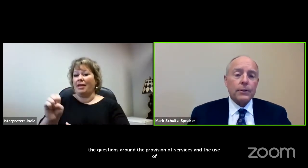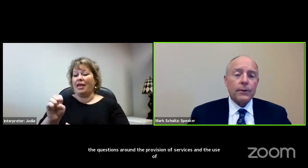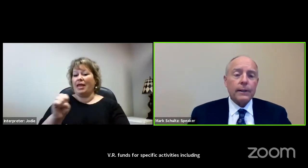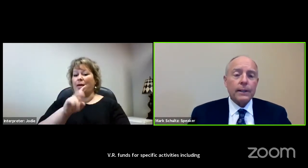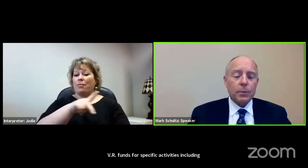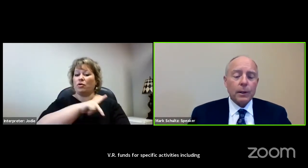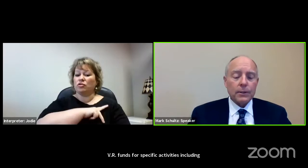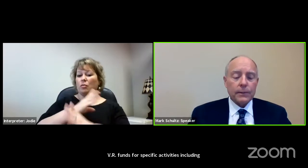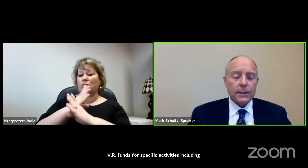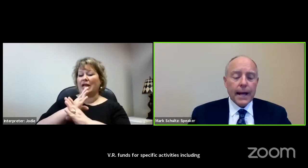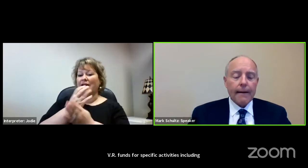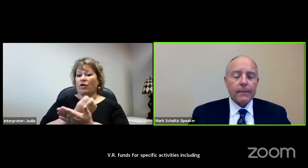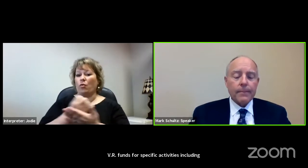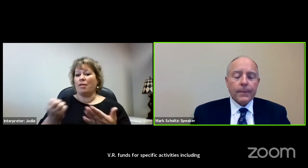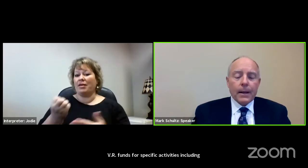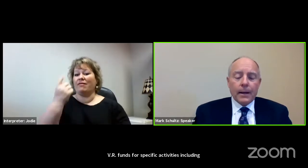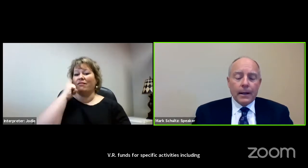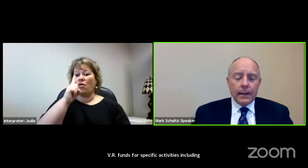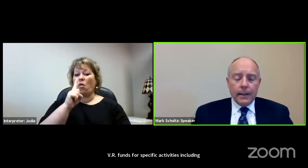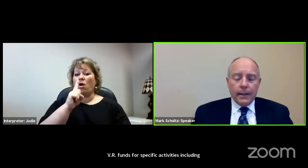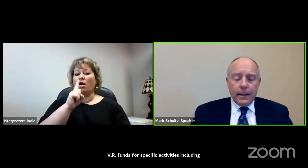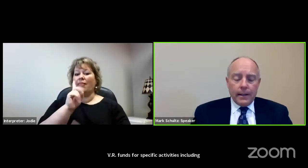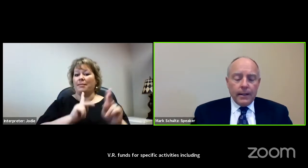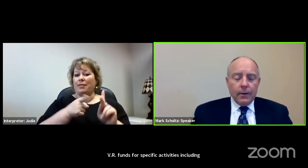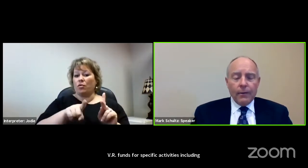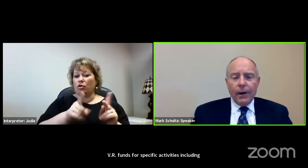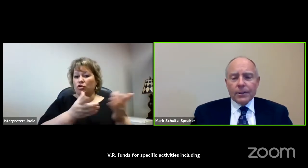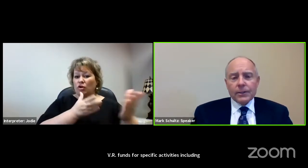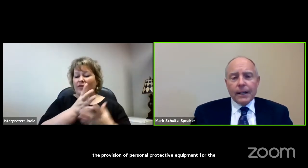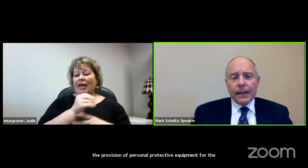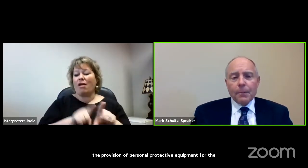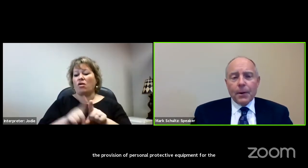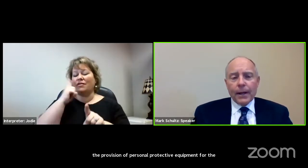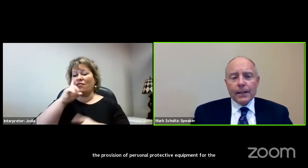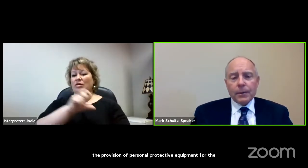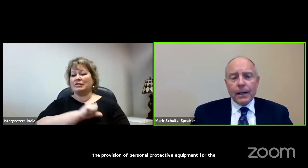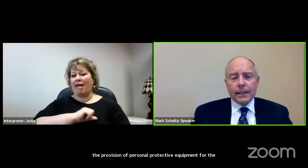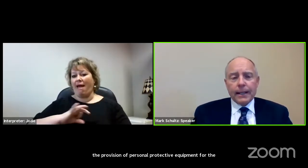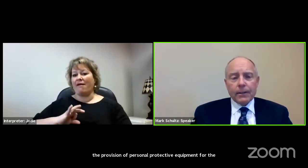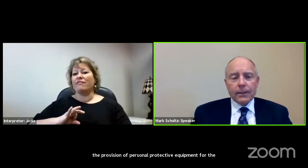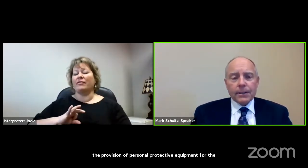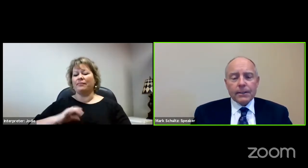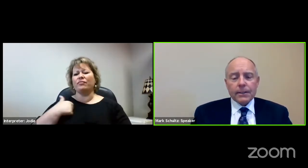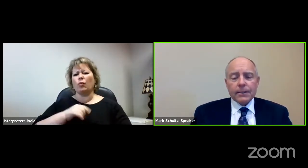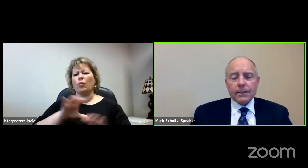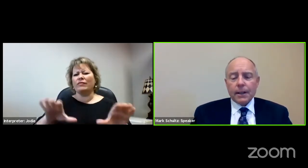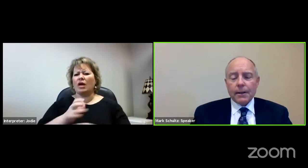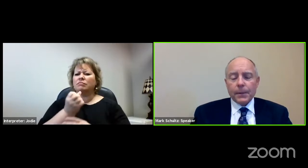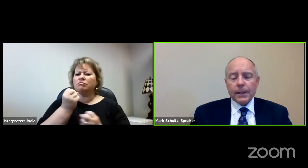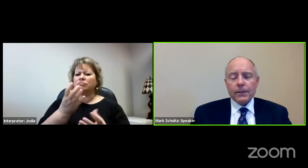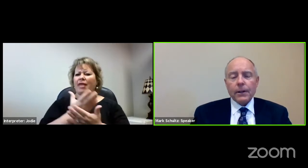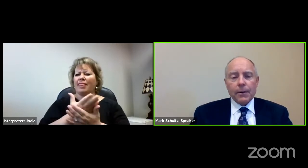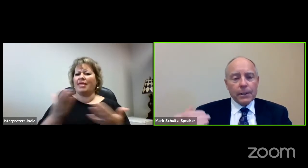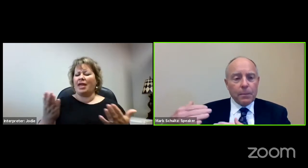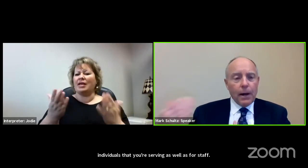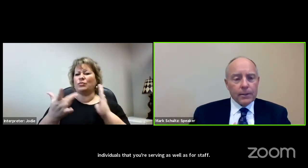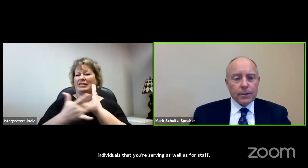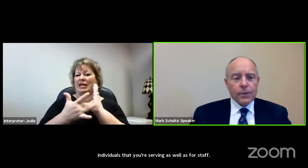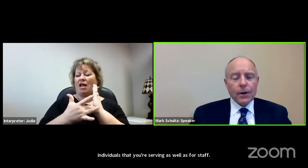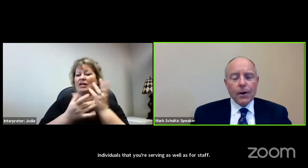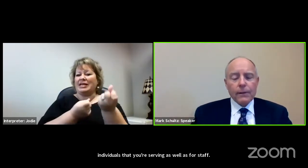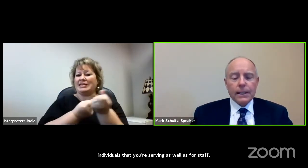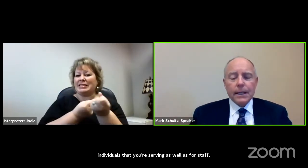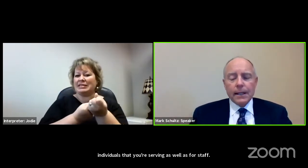individuals that you're serving, as well as for staff. We've also done a number of things around technical assistance, and particularly in